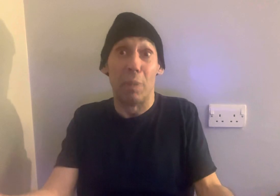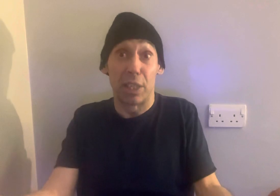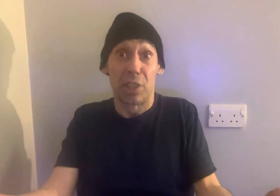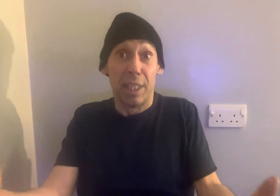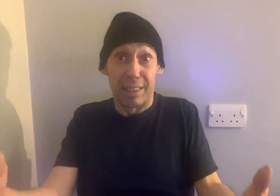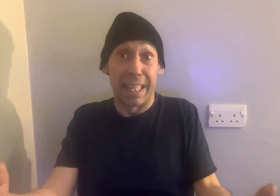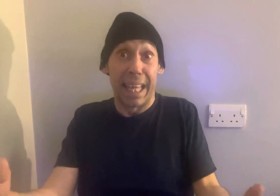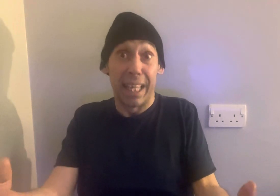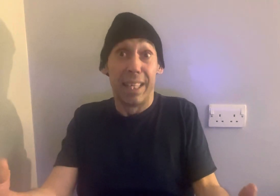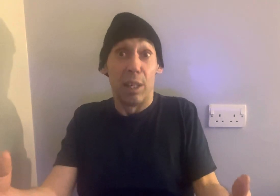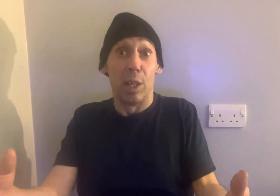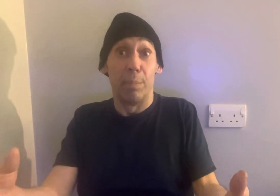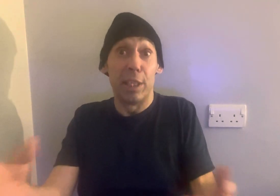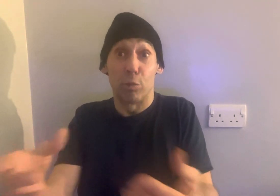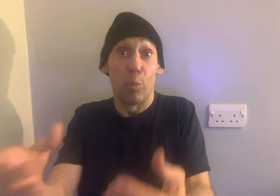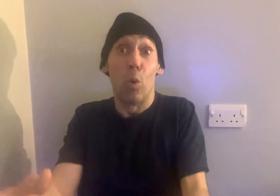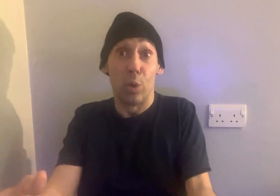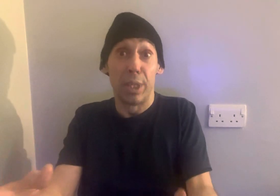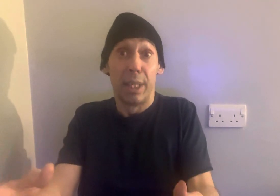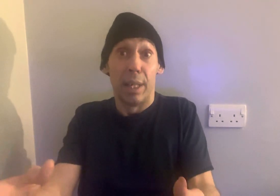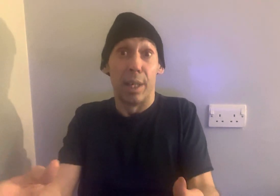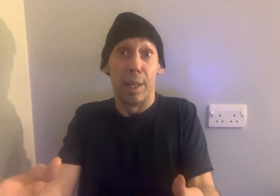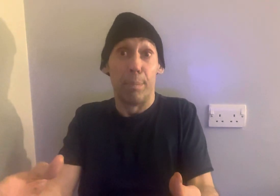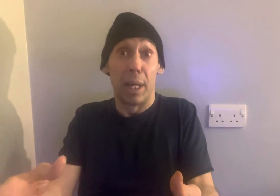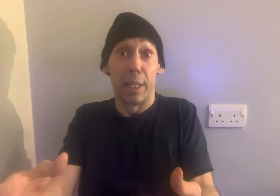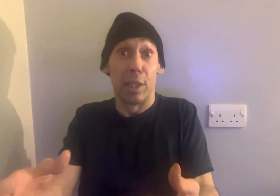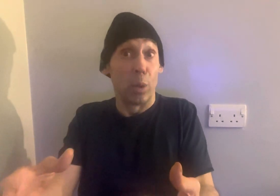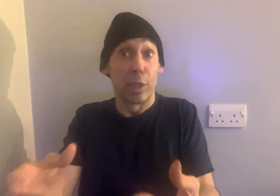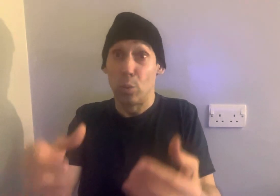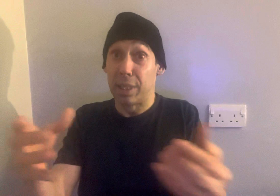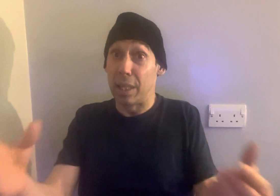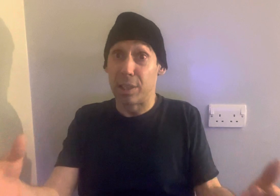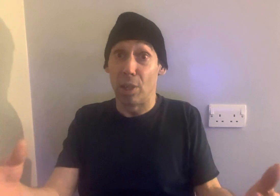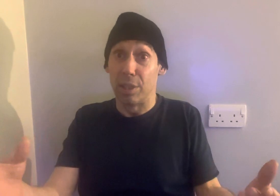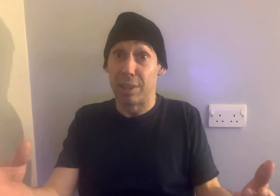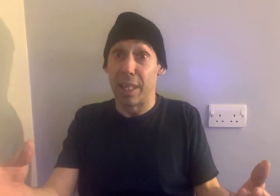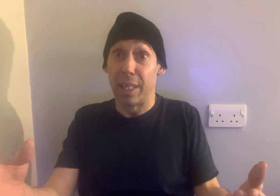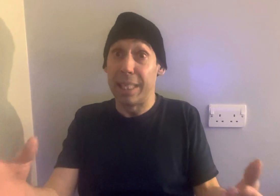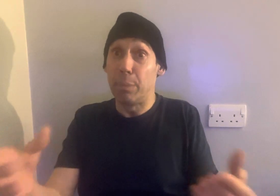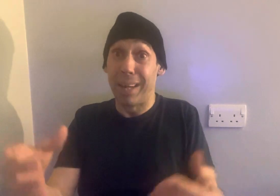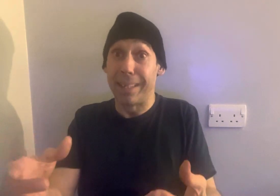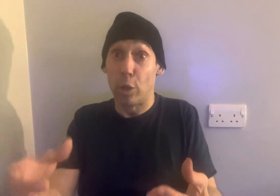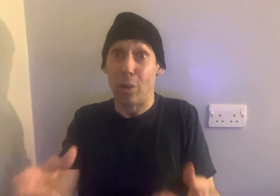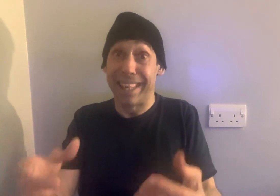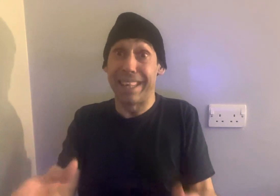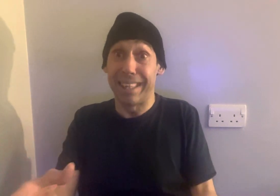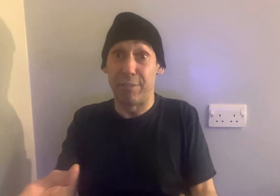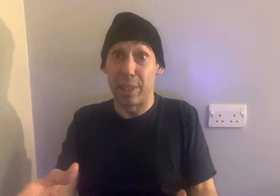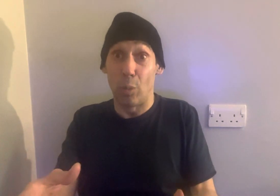much to get his reward. But, you know, there's always that chance that he might not get it, if he get what